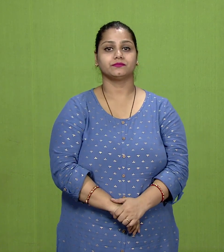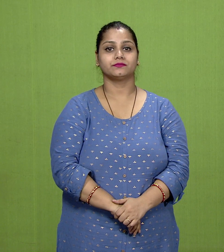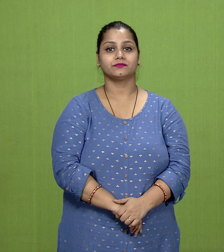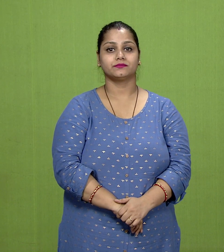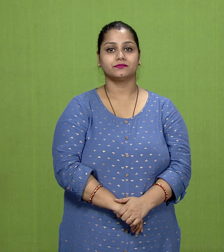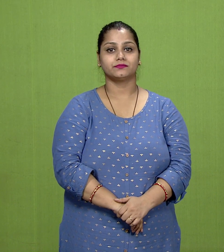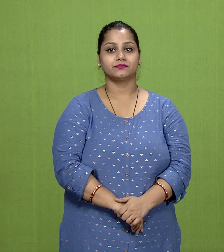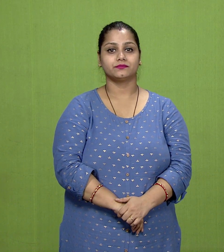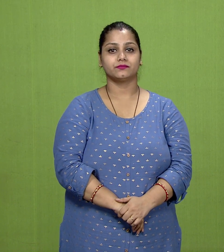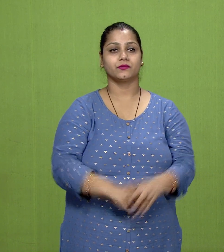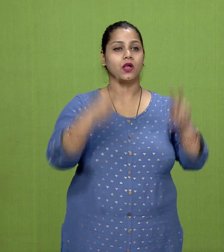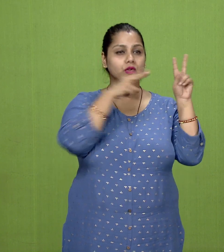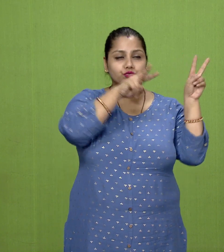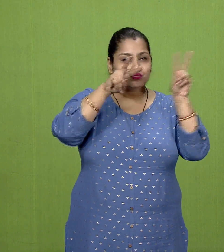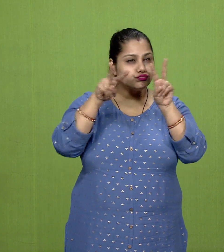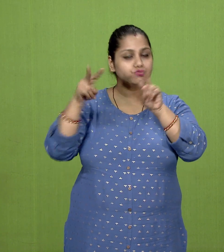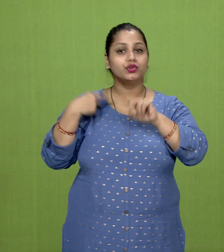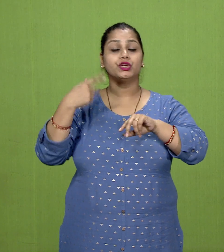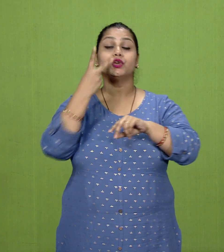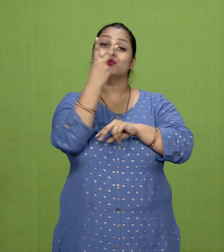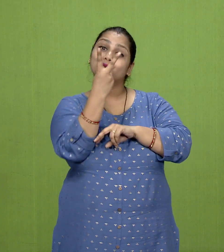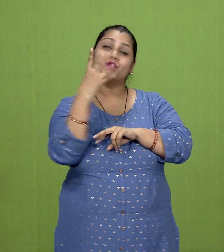saw the rise of the two important religions,